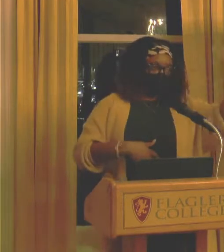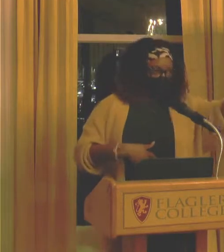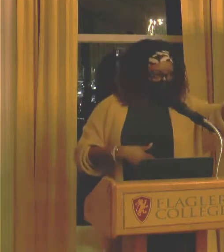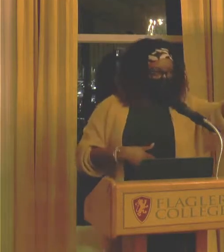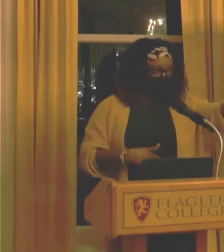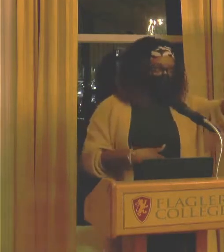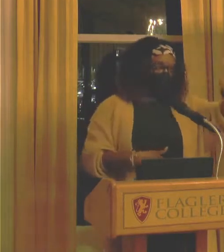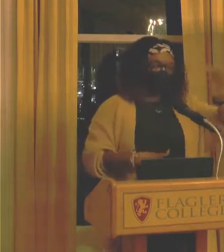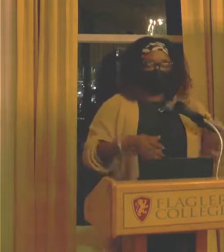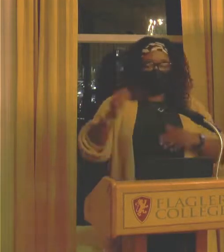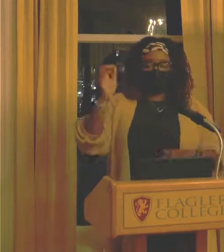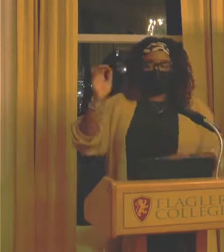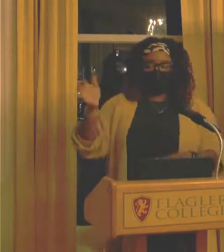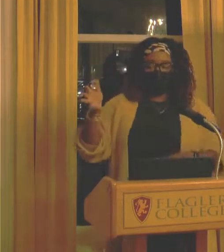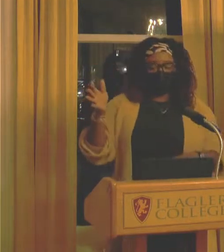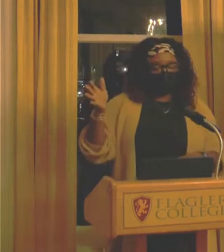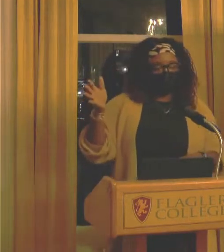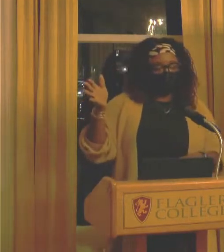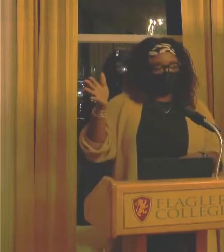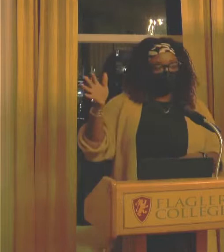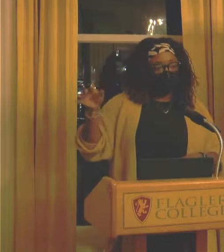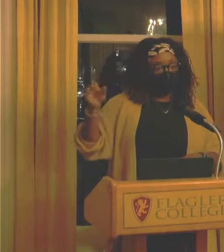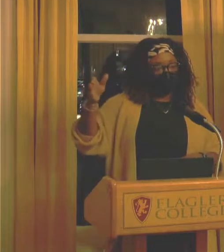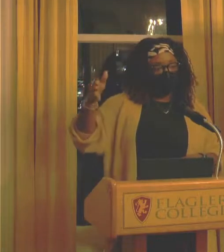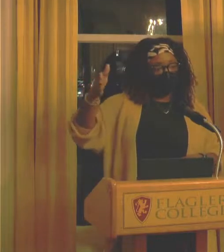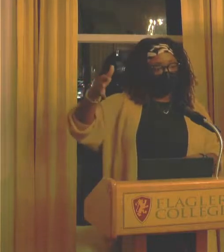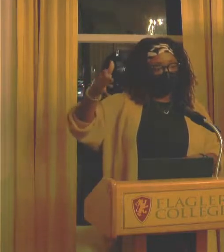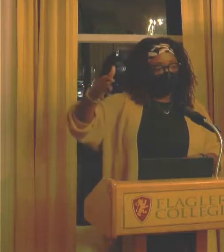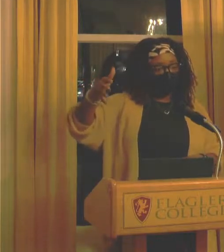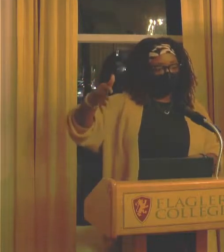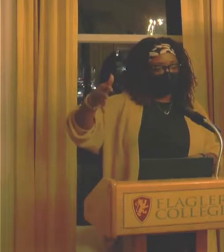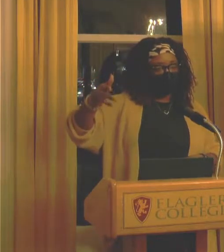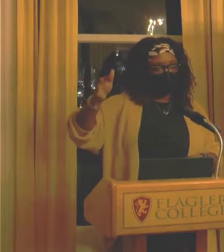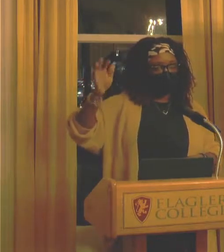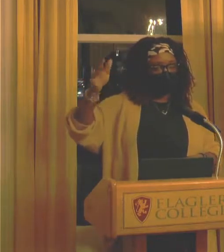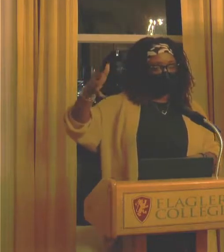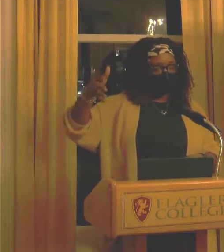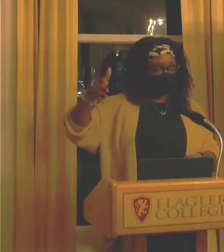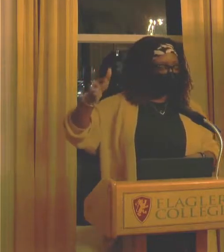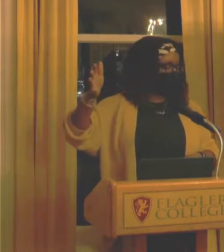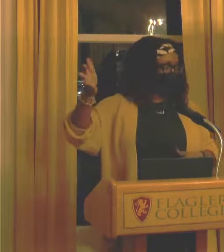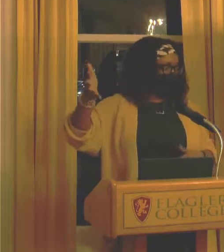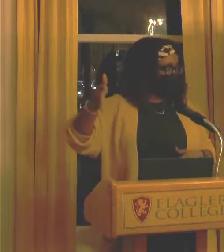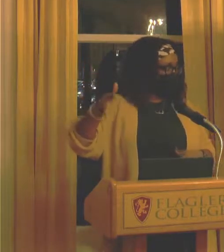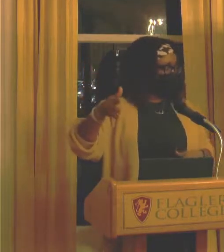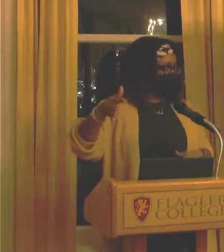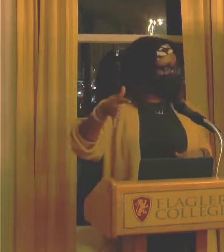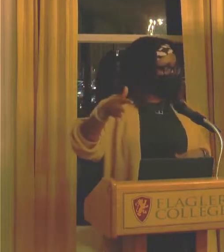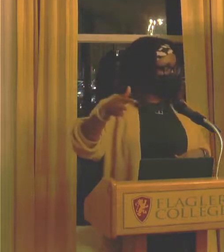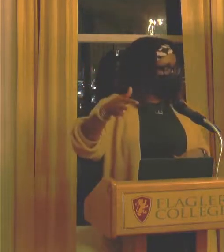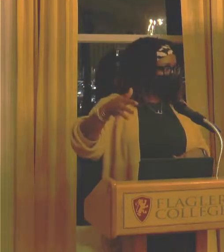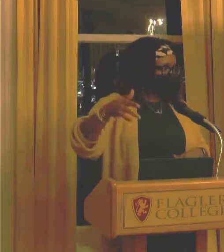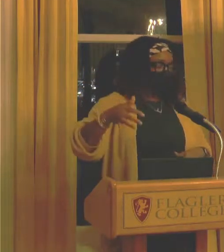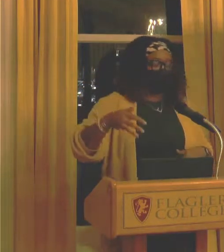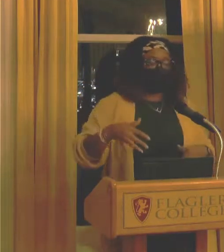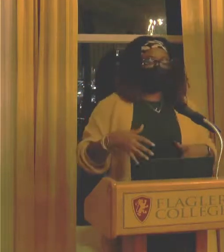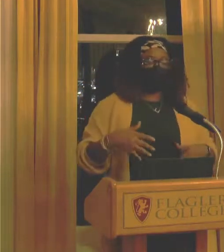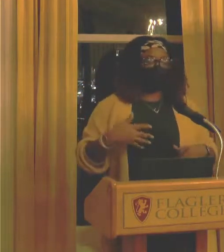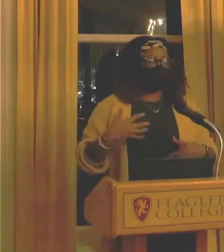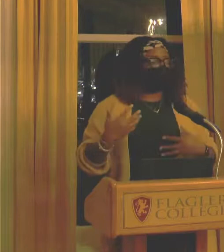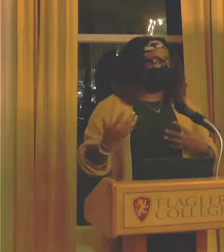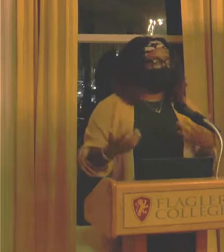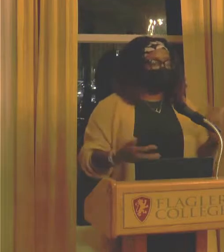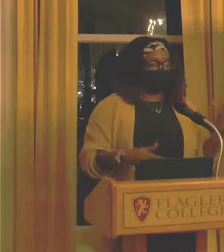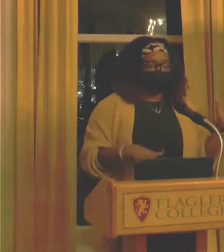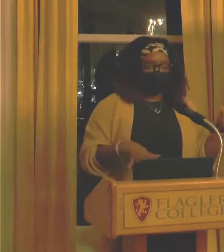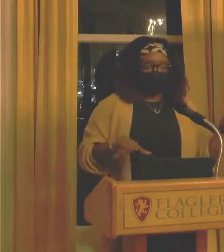there's her, and then right at the door of the elevator was a service worker, a black female service worker. And it was